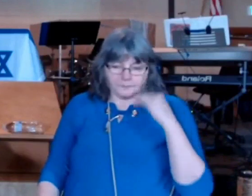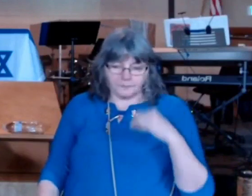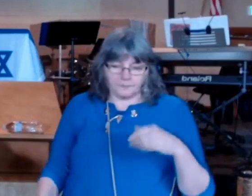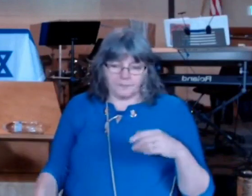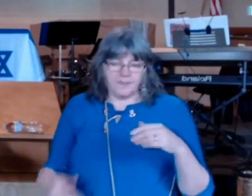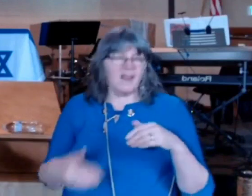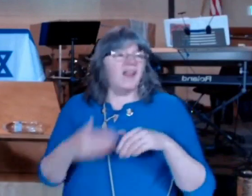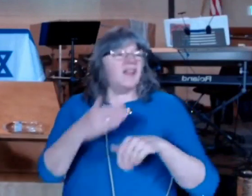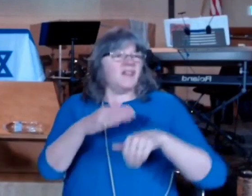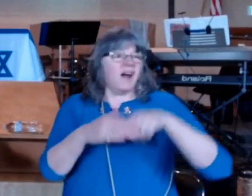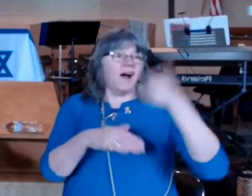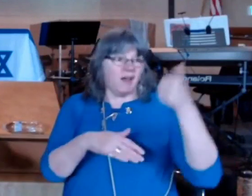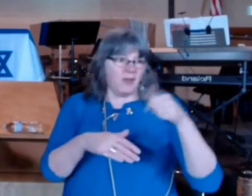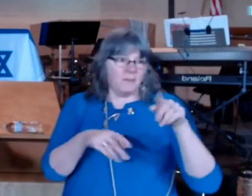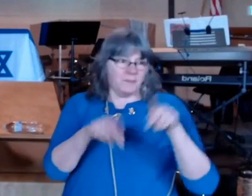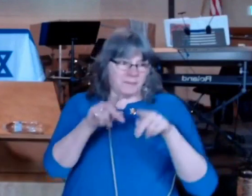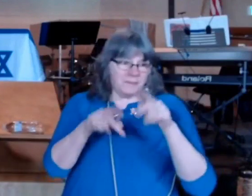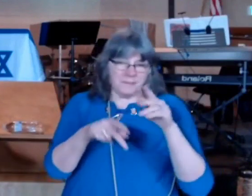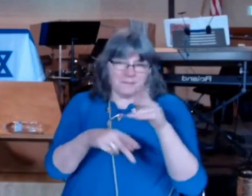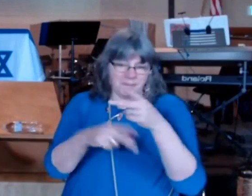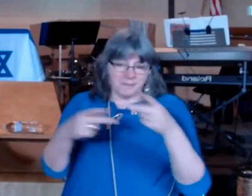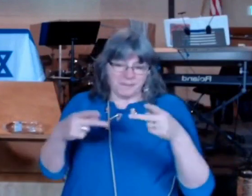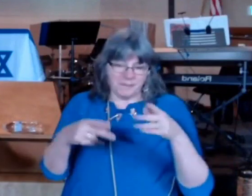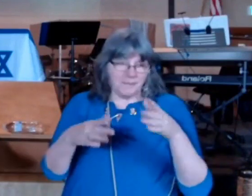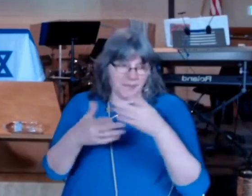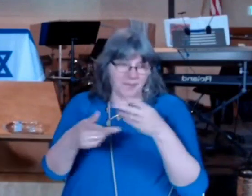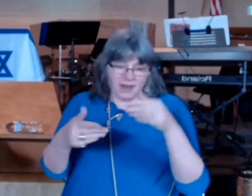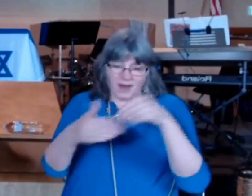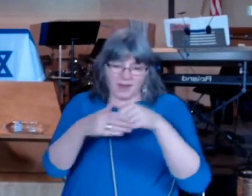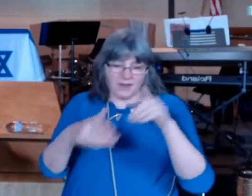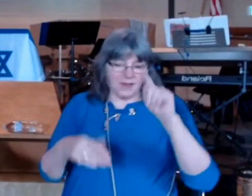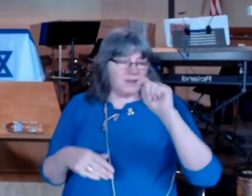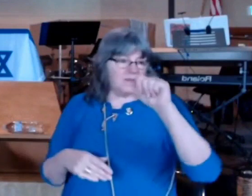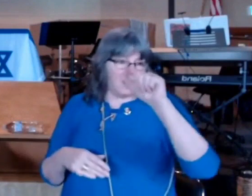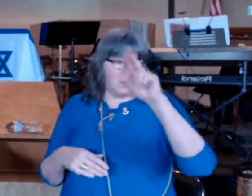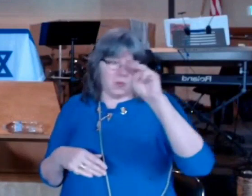sector the Talmud is a common to